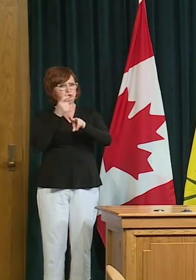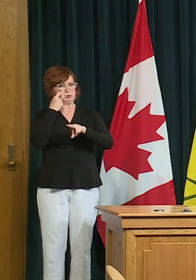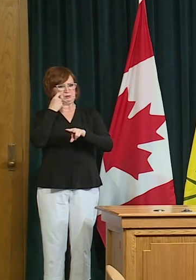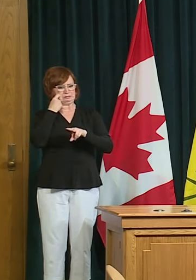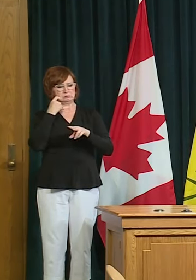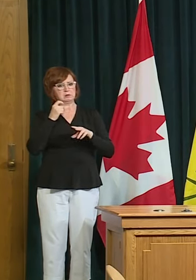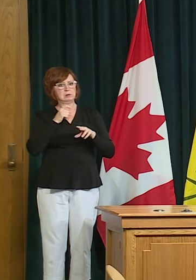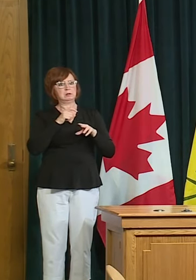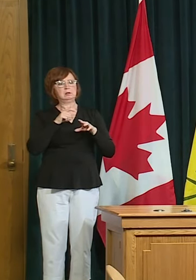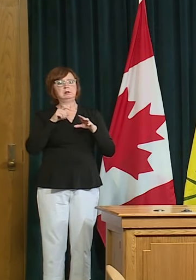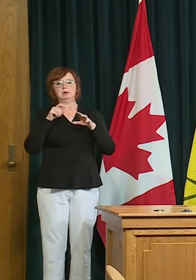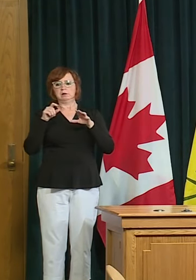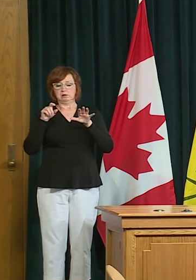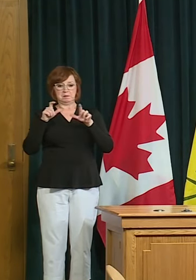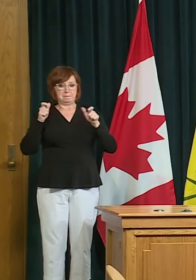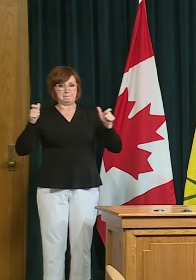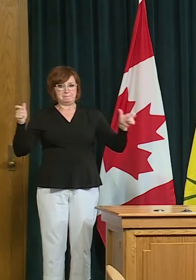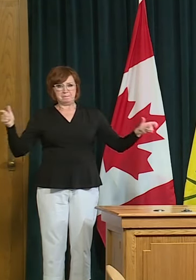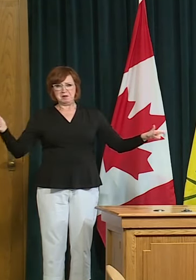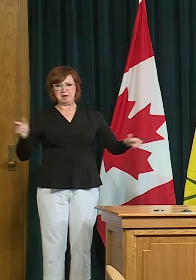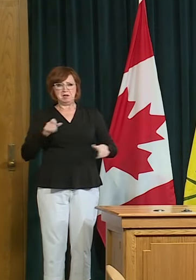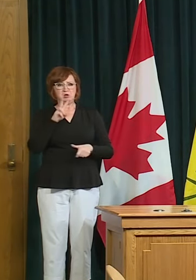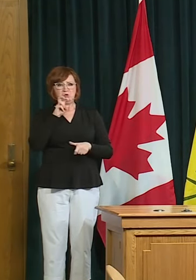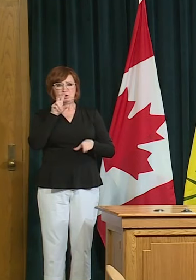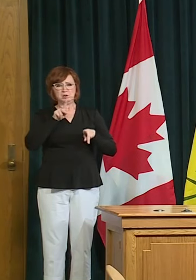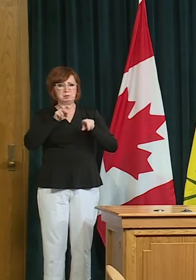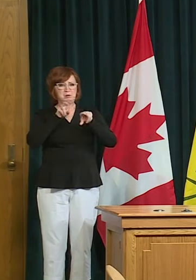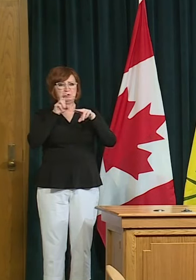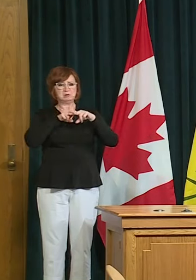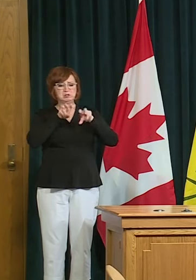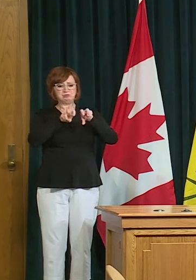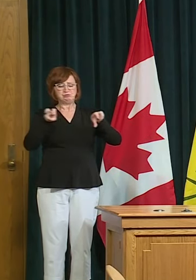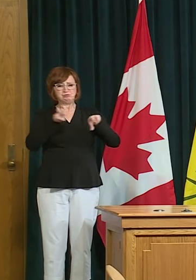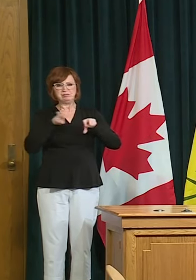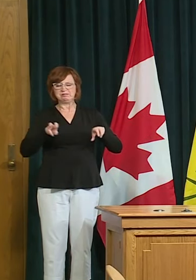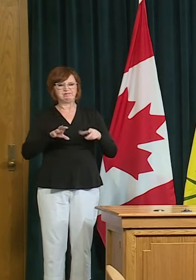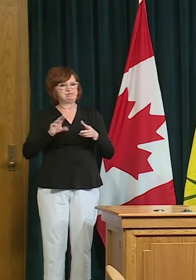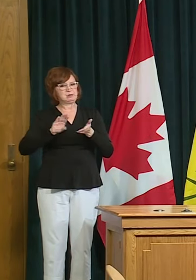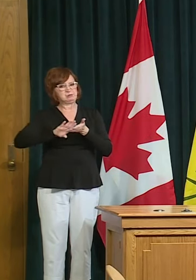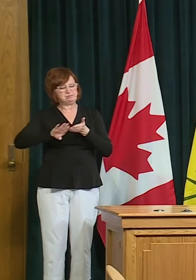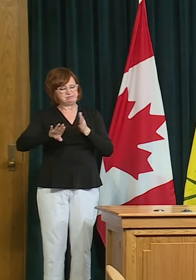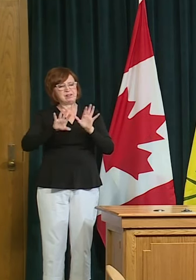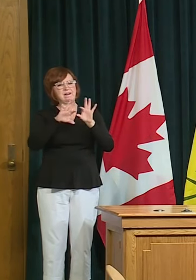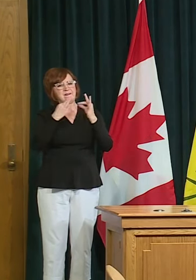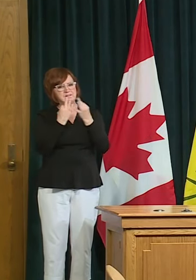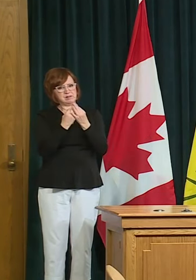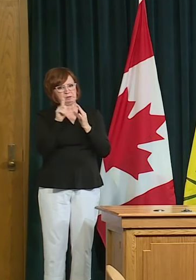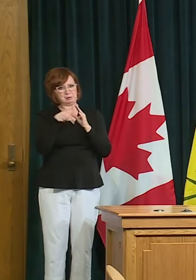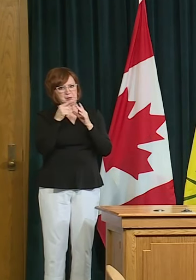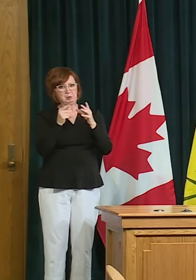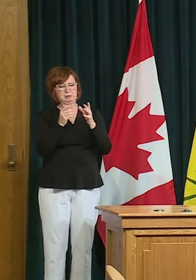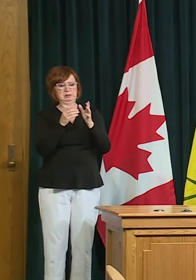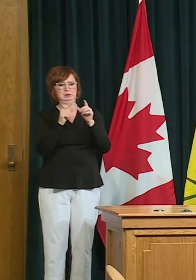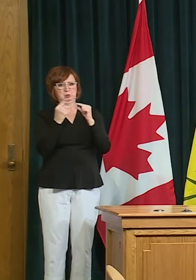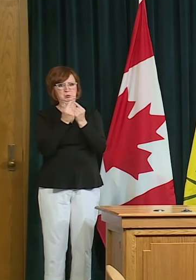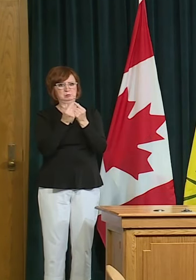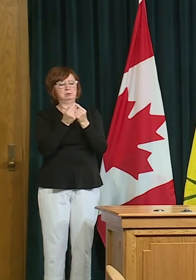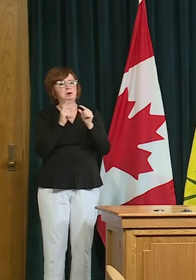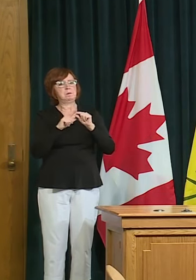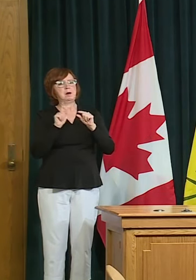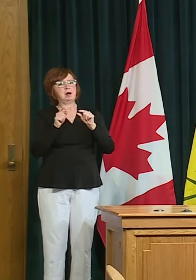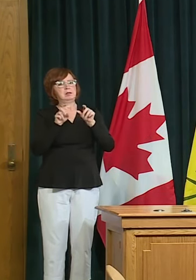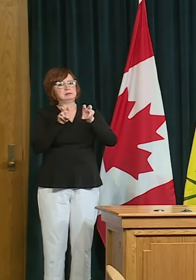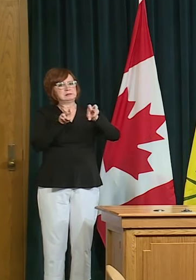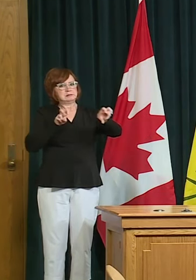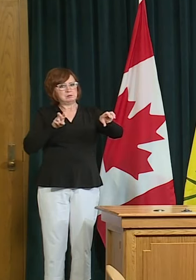and then when events are happening outdoors and if there's a compulsion to be part of that then